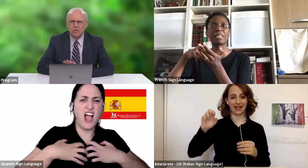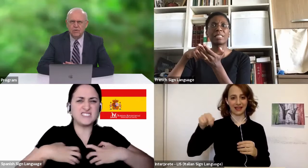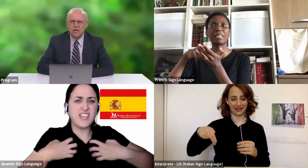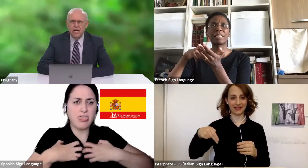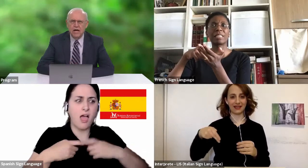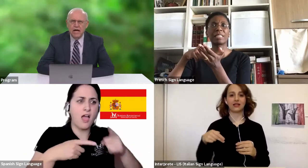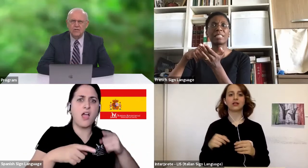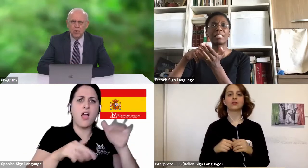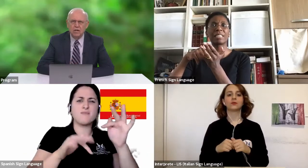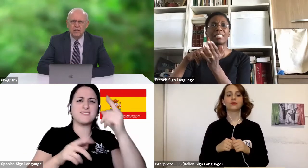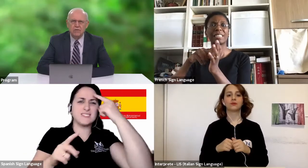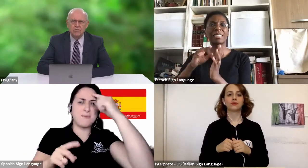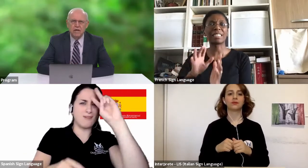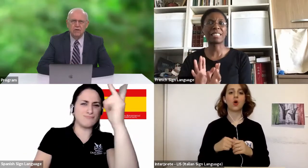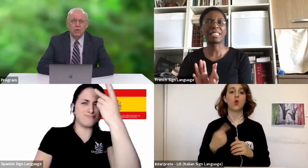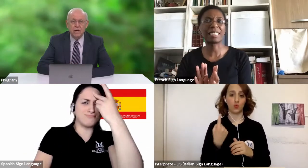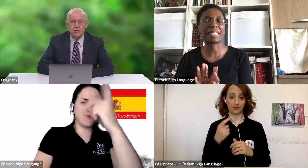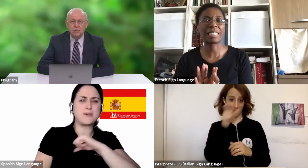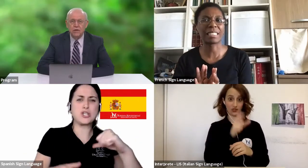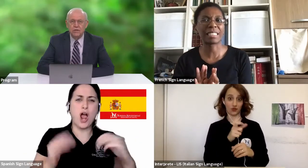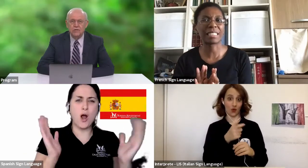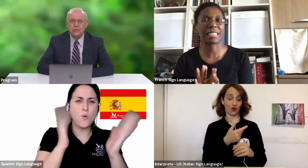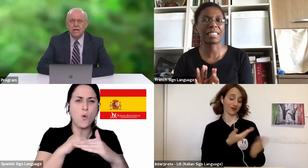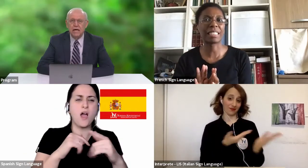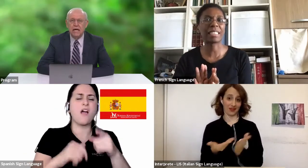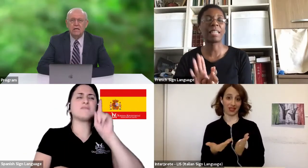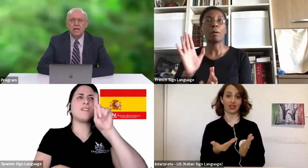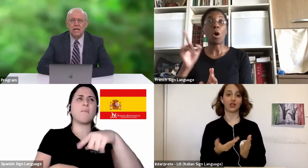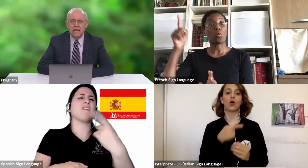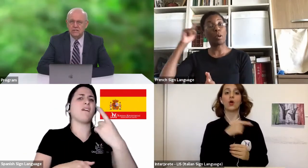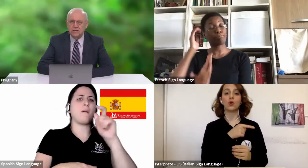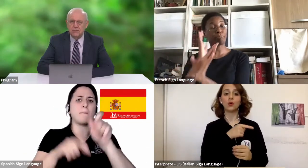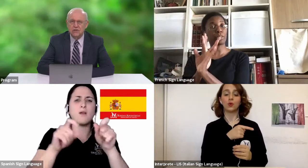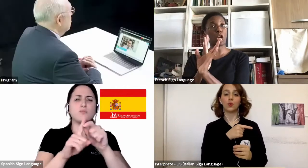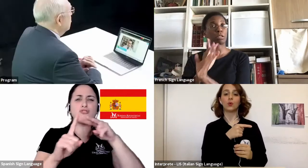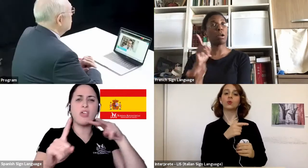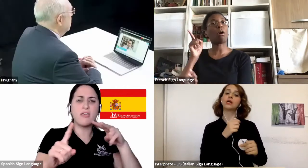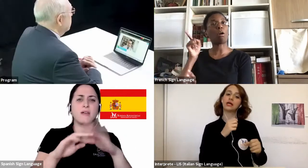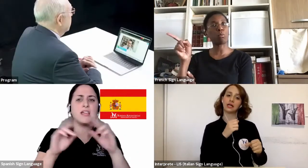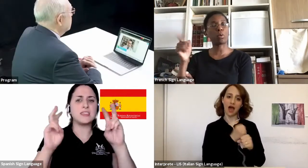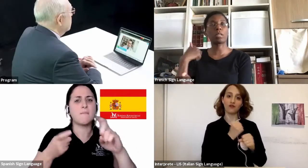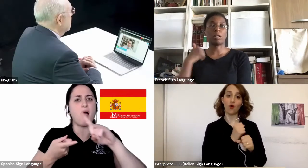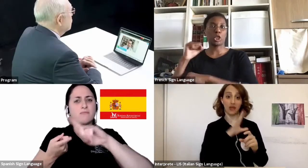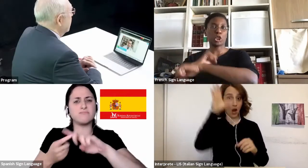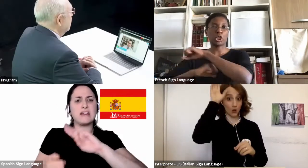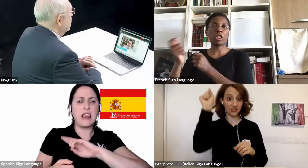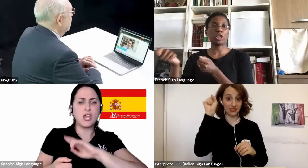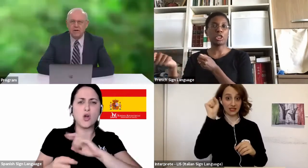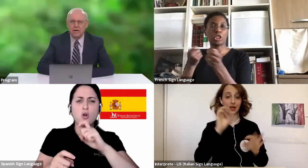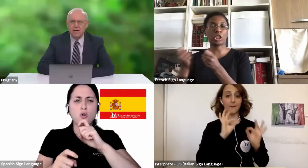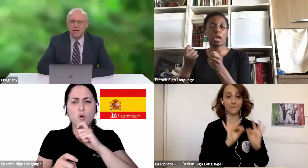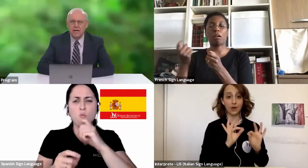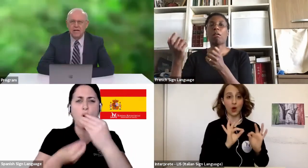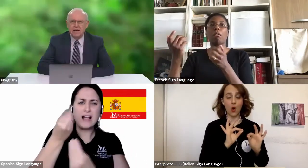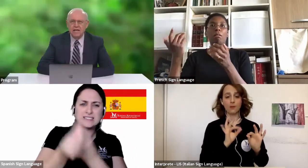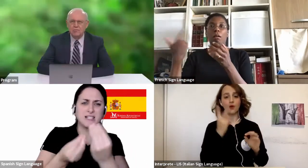disorders, as well as integrating relational, religious, and existential perspectives in psychotherapy.